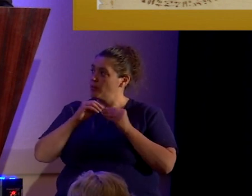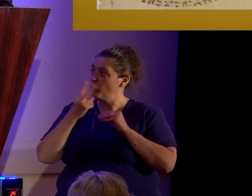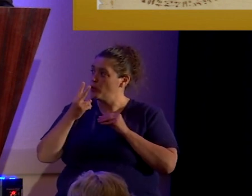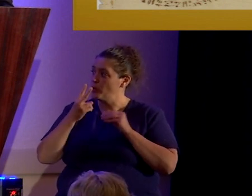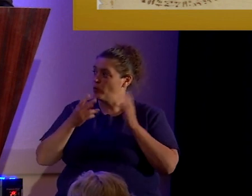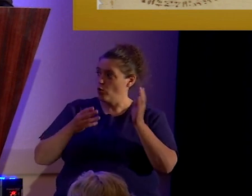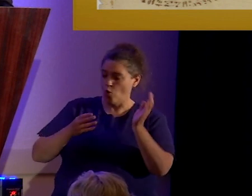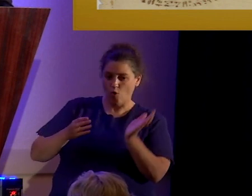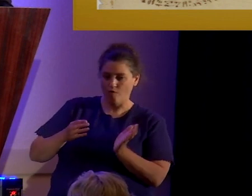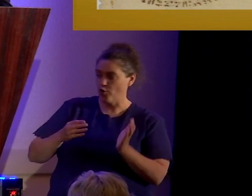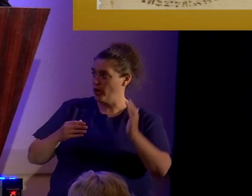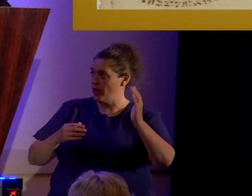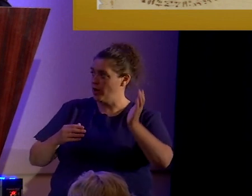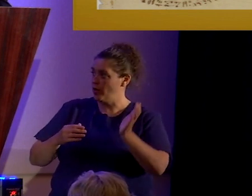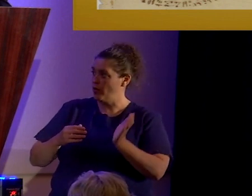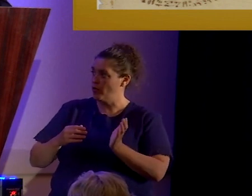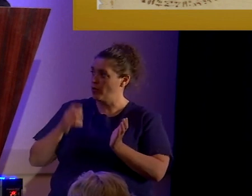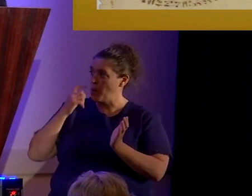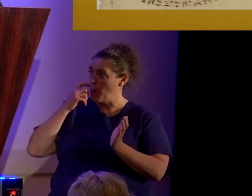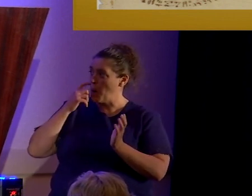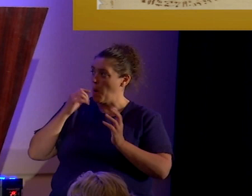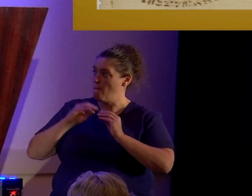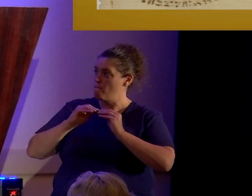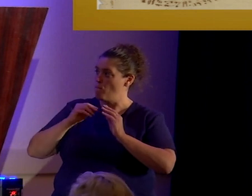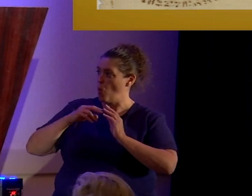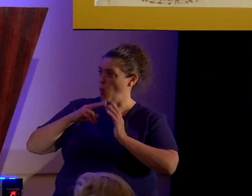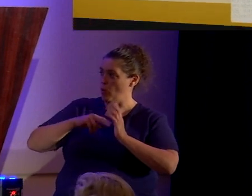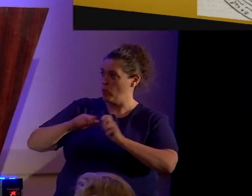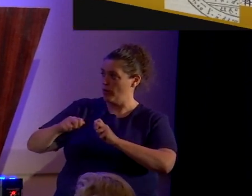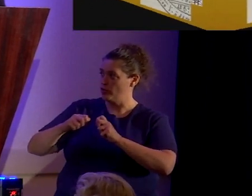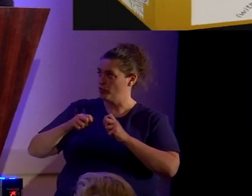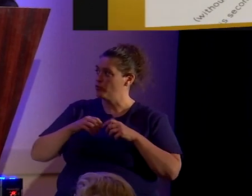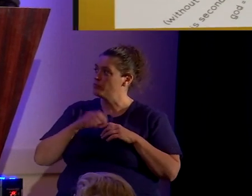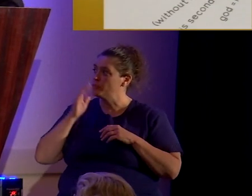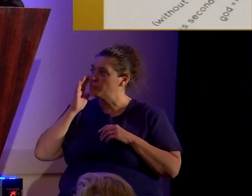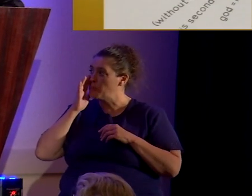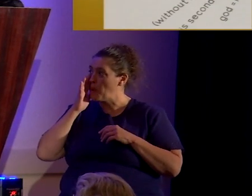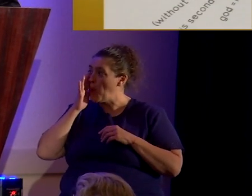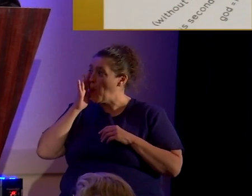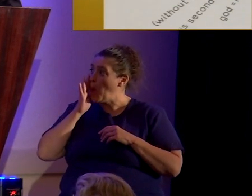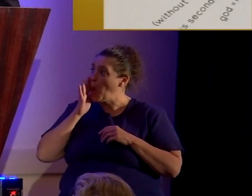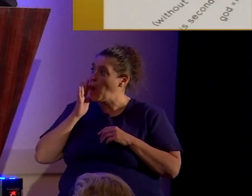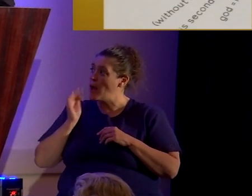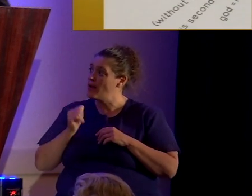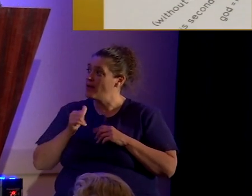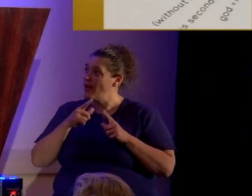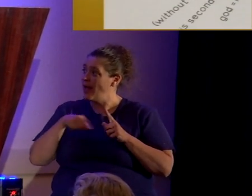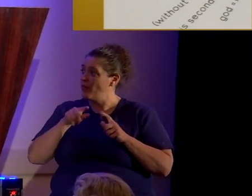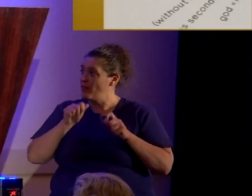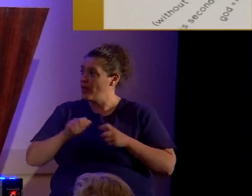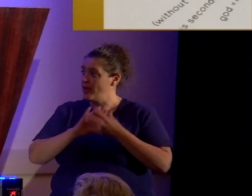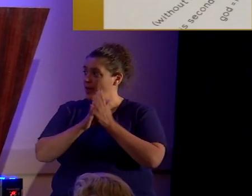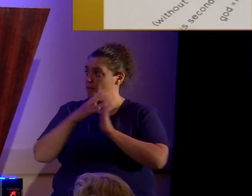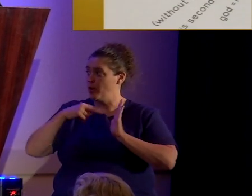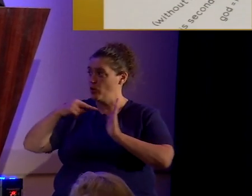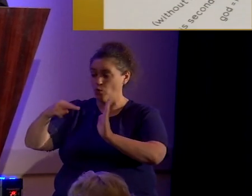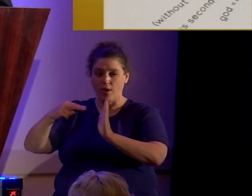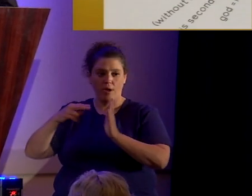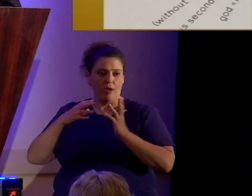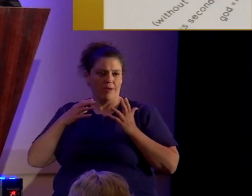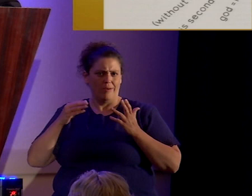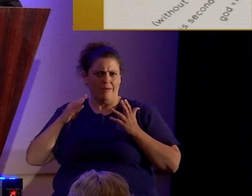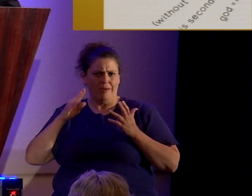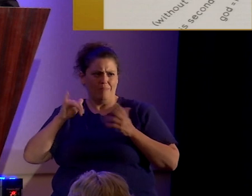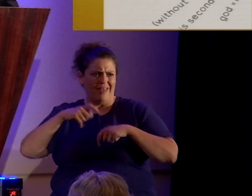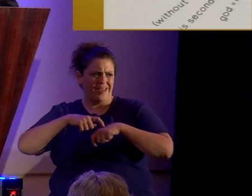And they can be read and could be read already by the turn